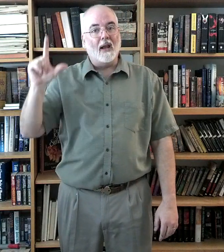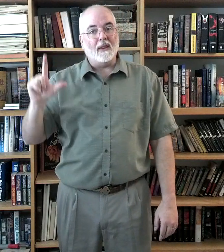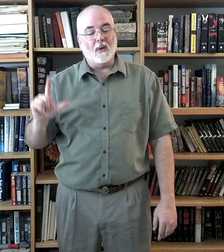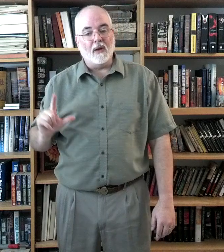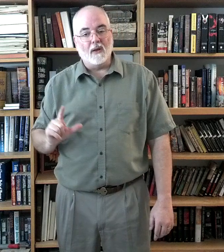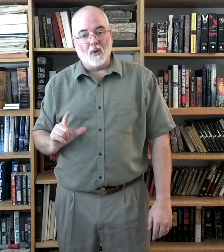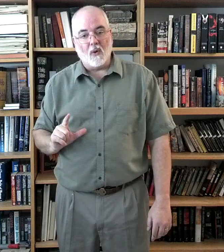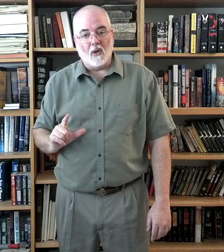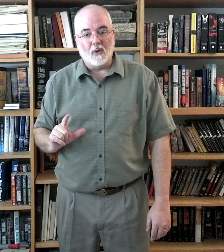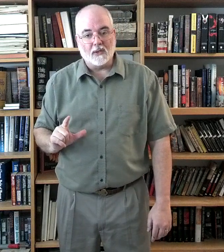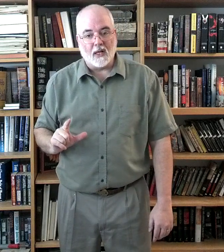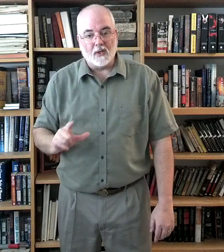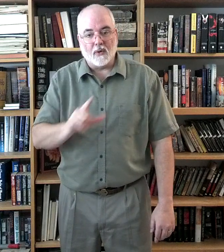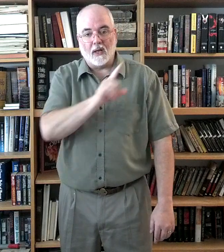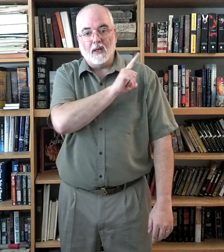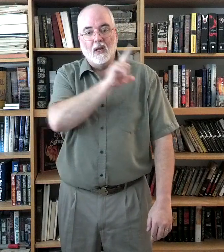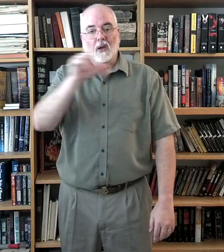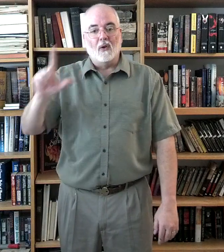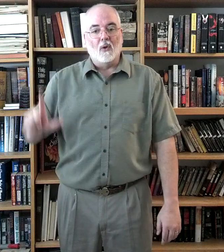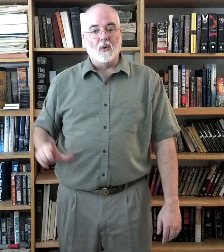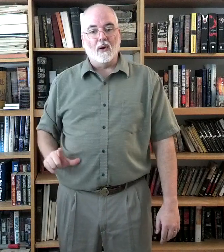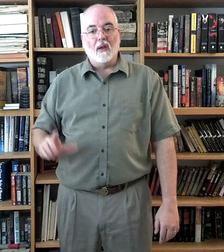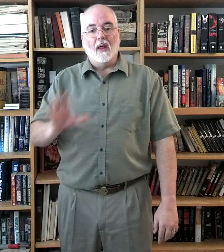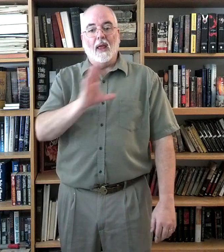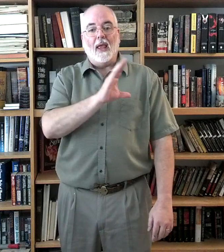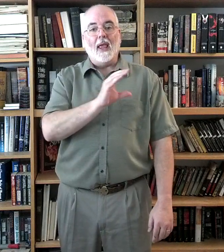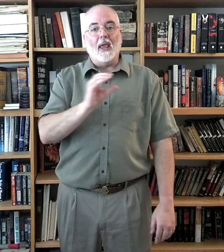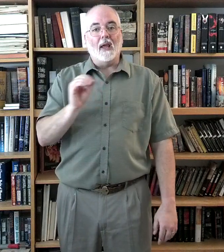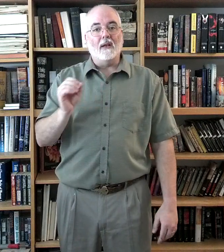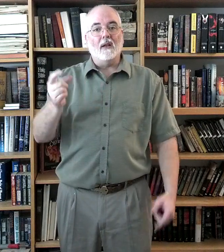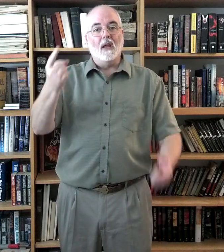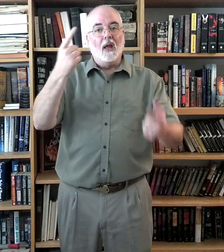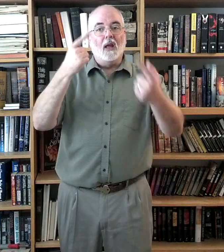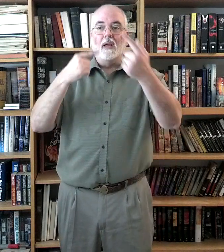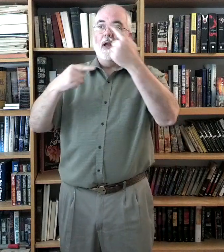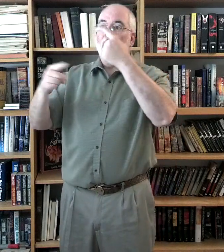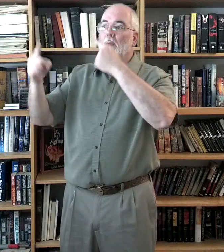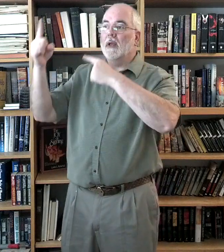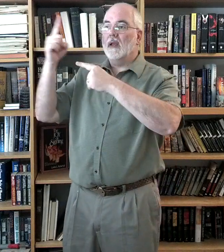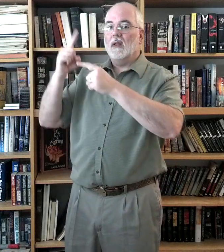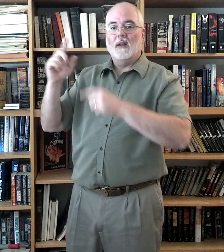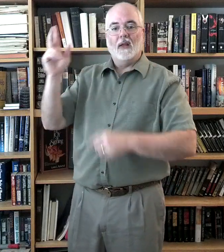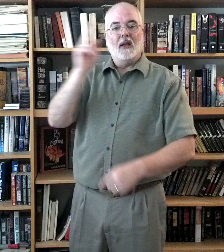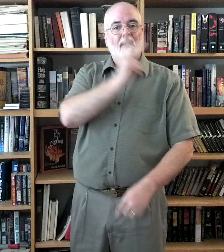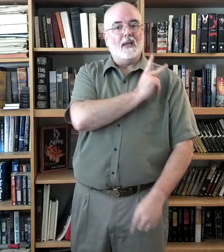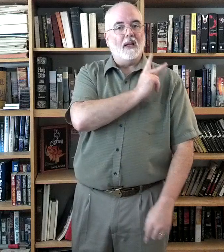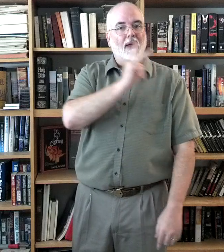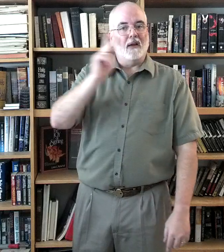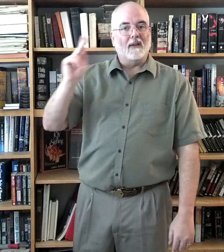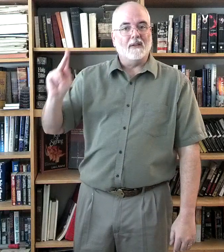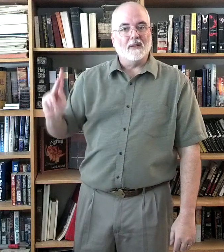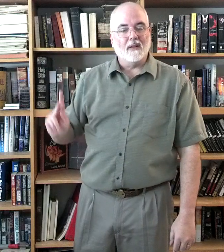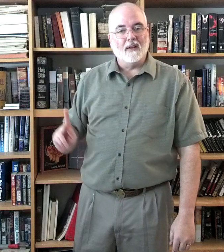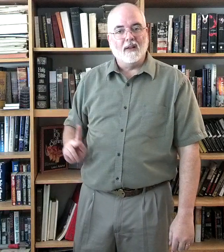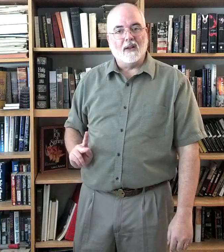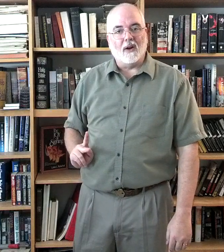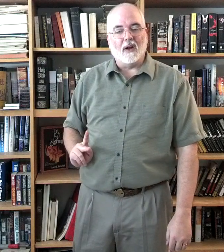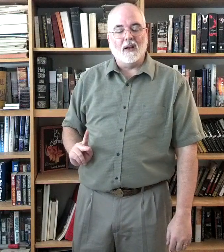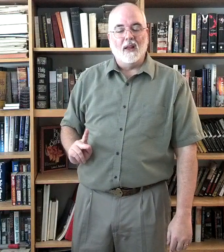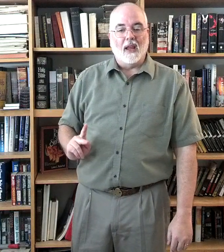I think we know all those signs already. Lord. And coming King. All right? And